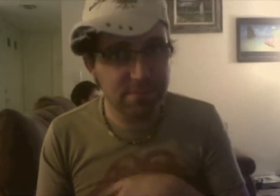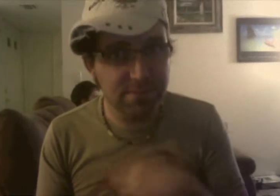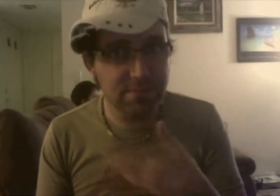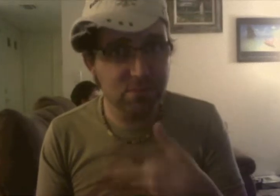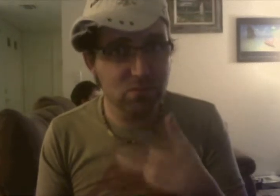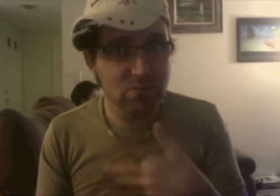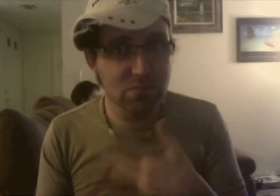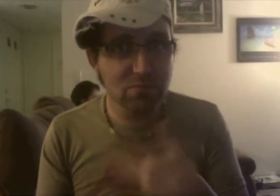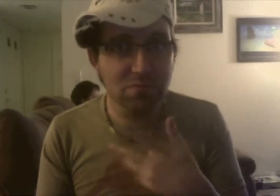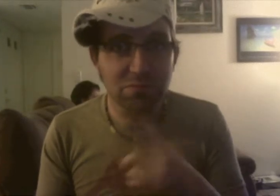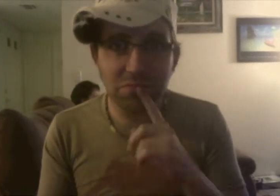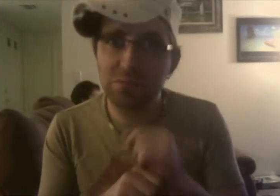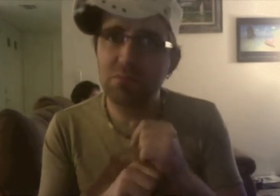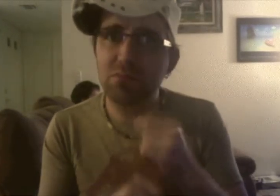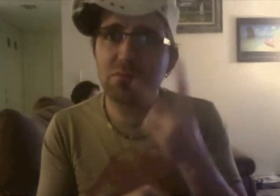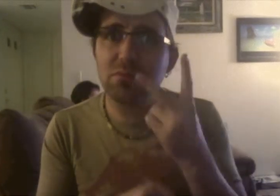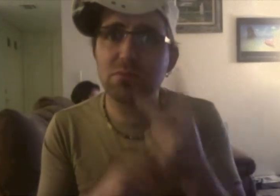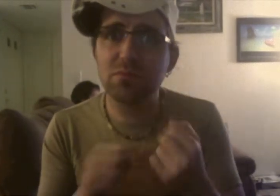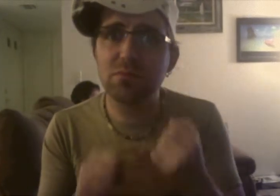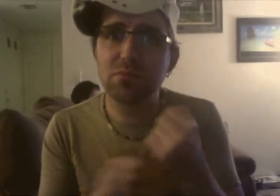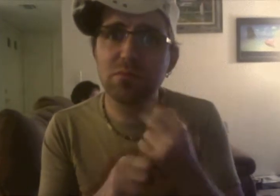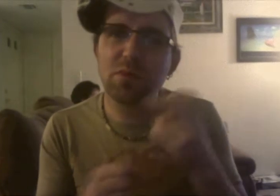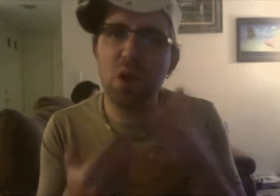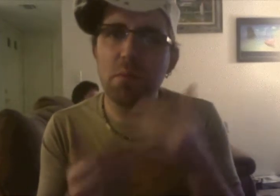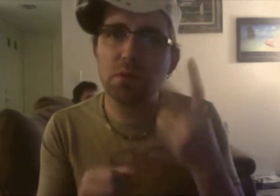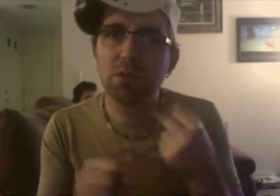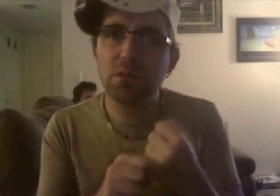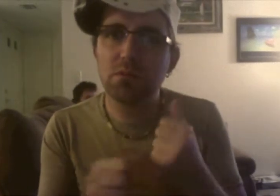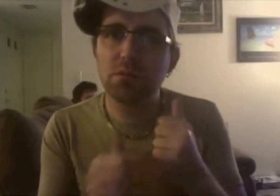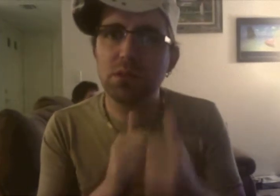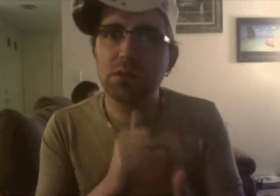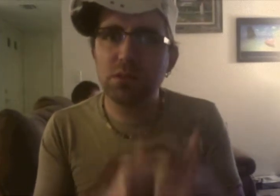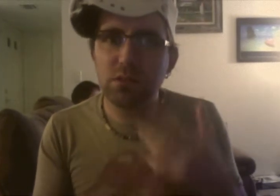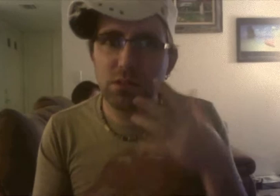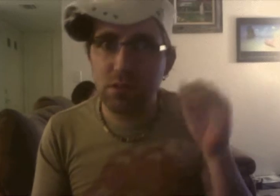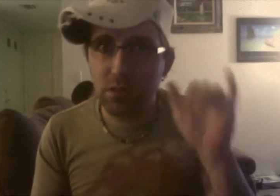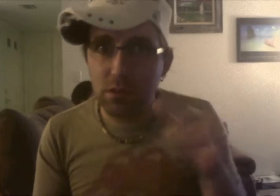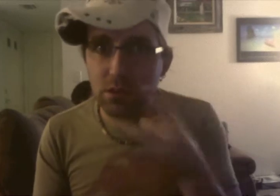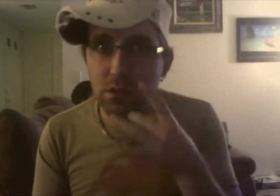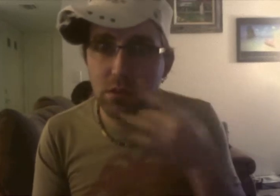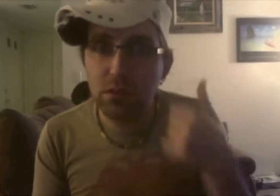I can't spend the rest of my life. I'm so sexy. Just for me. We're breaking up.